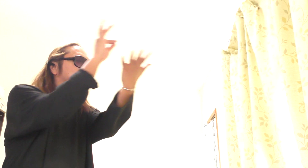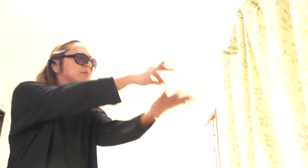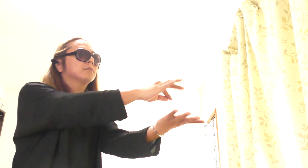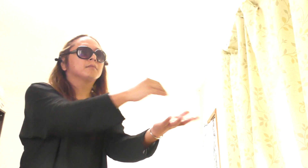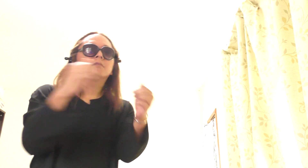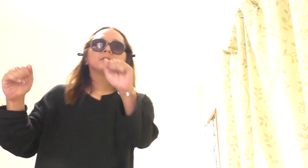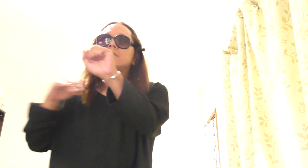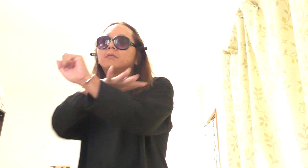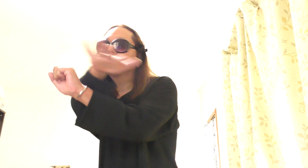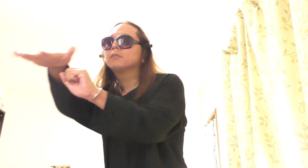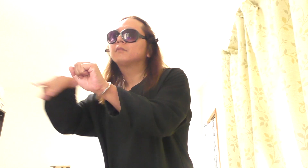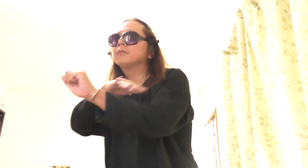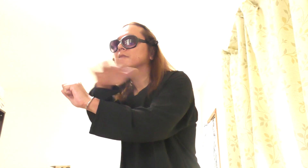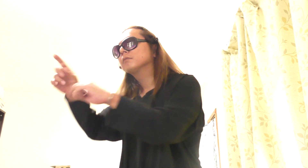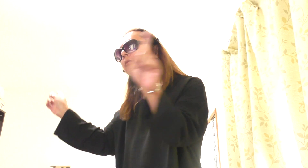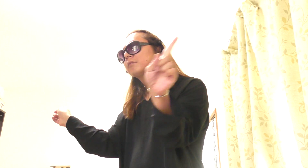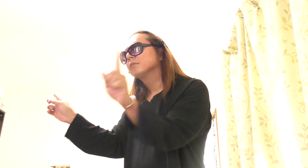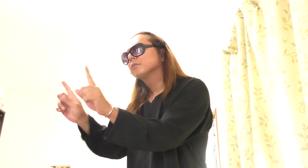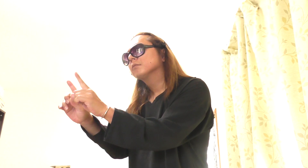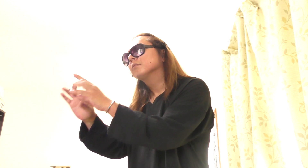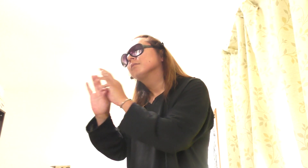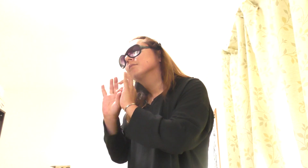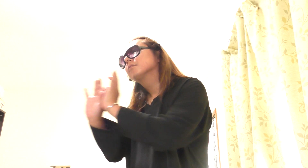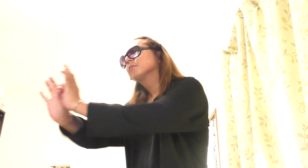This I